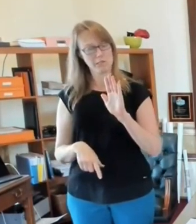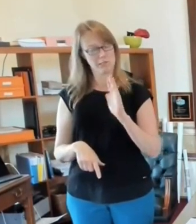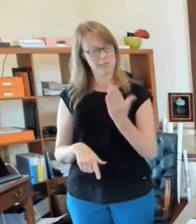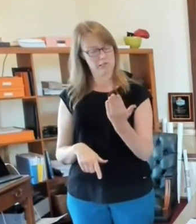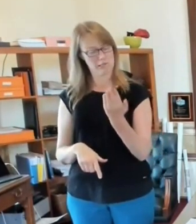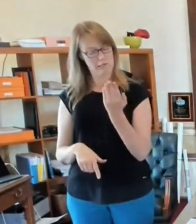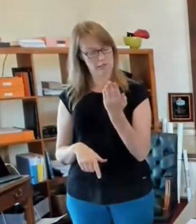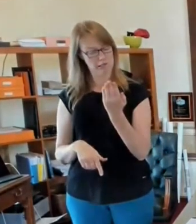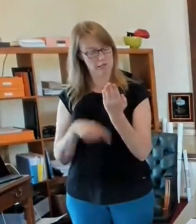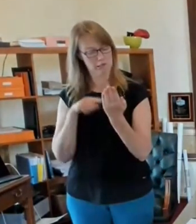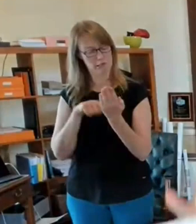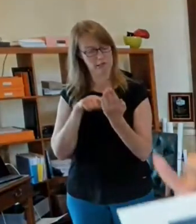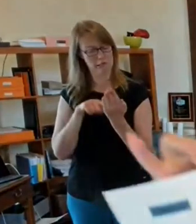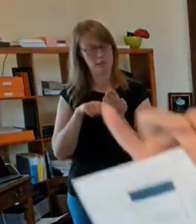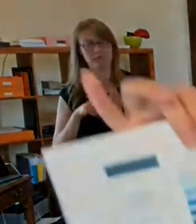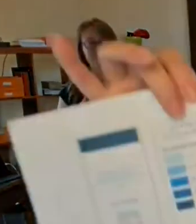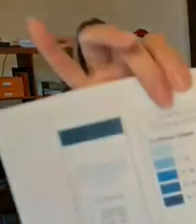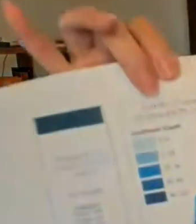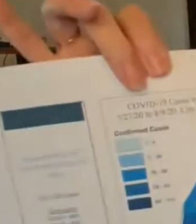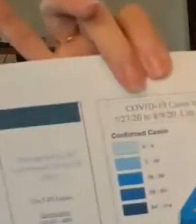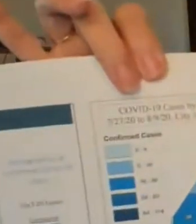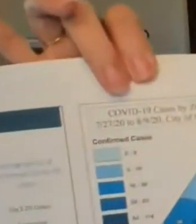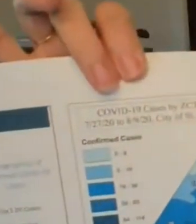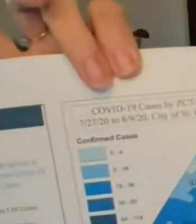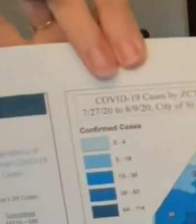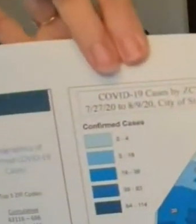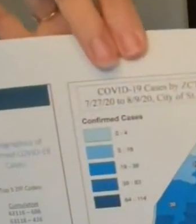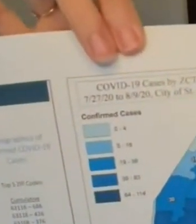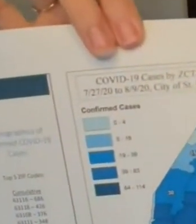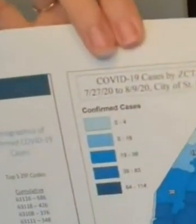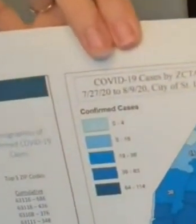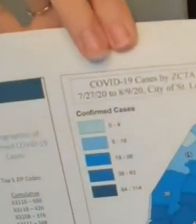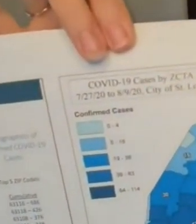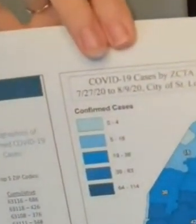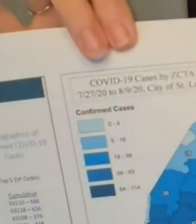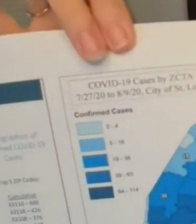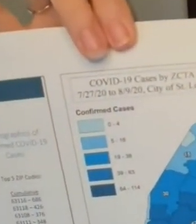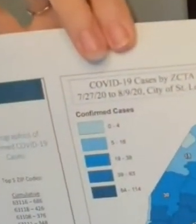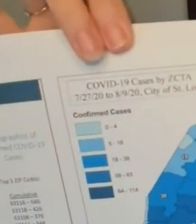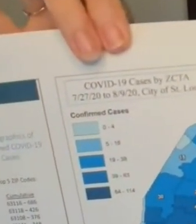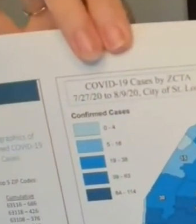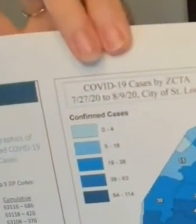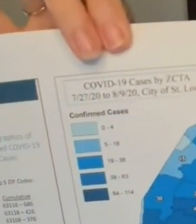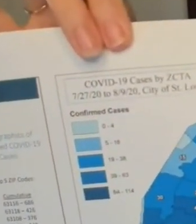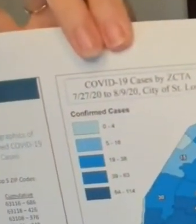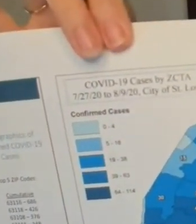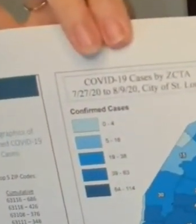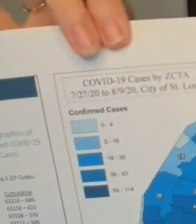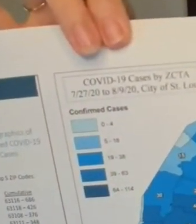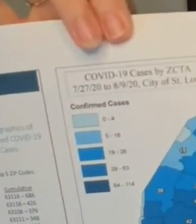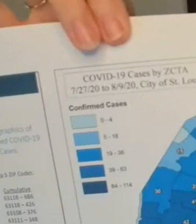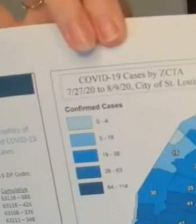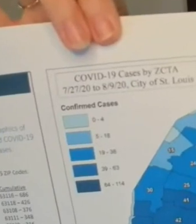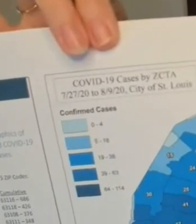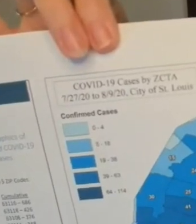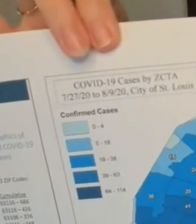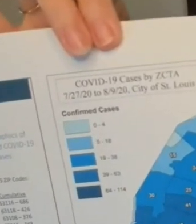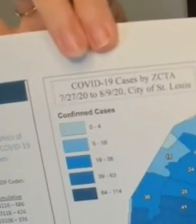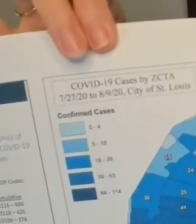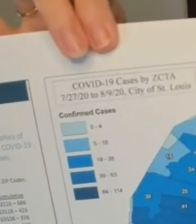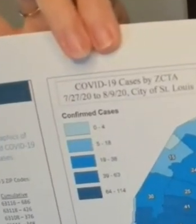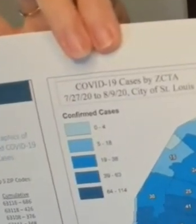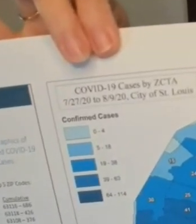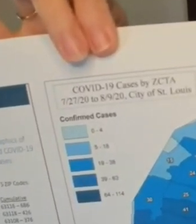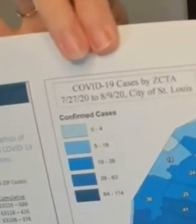That's not on the zip code map, but if you want to look at this, or if you want to look it up on our website, what you'll see is the